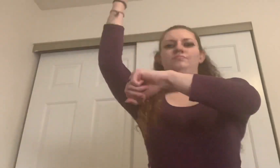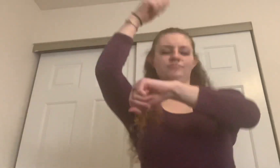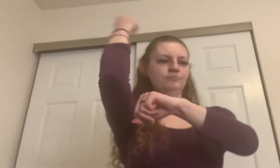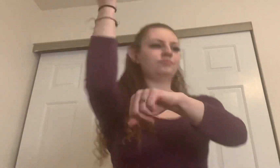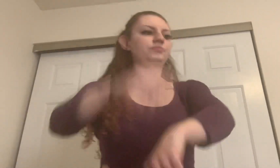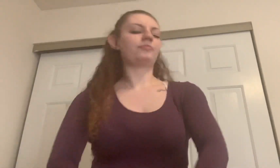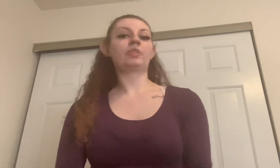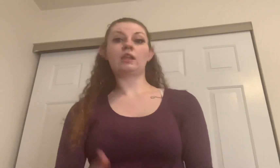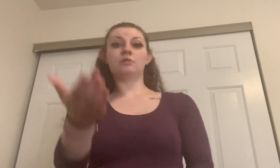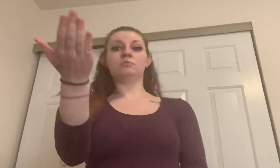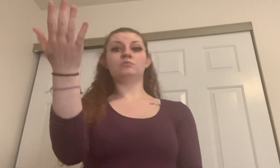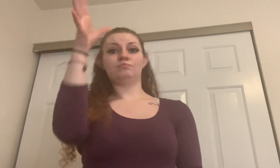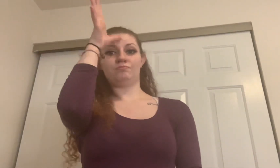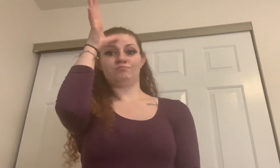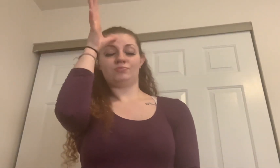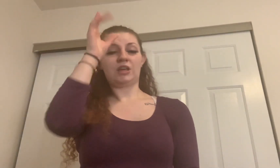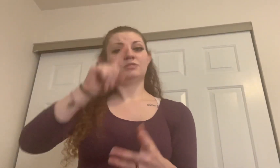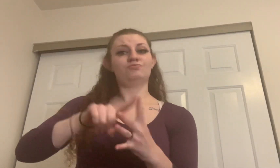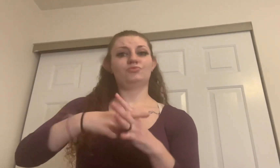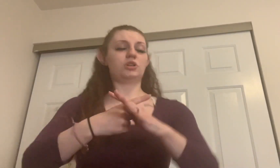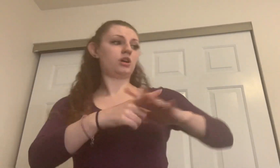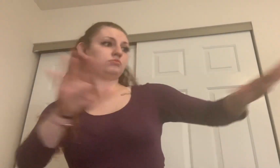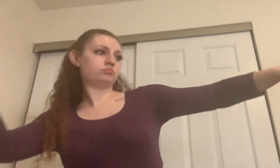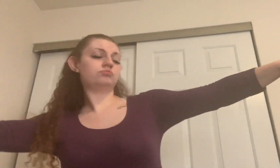Some games in the back Started landing.